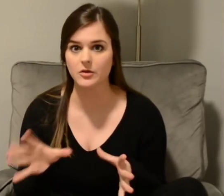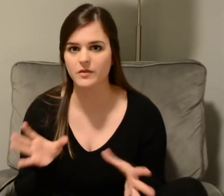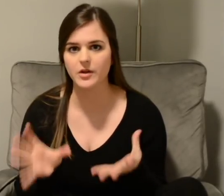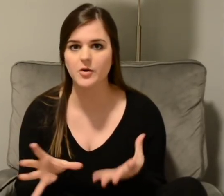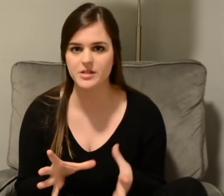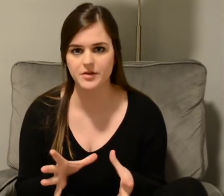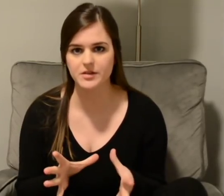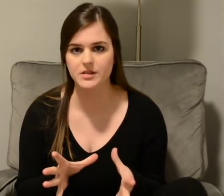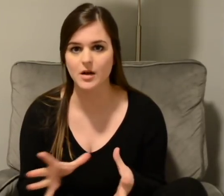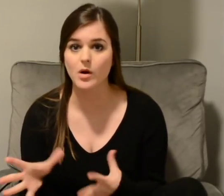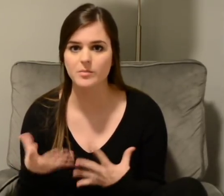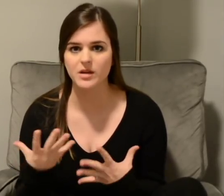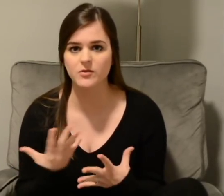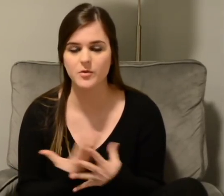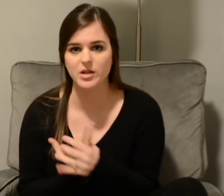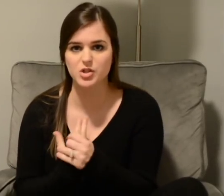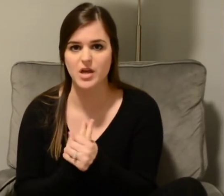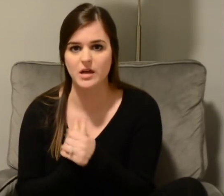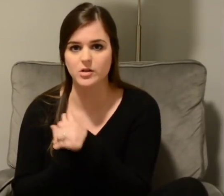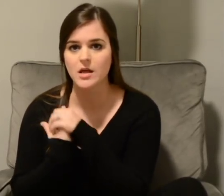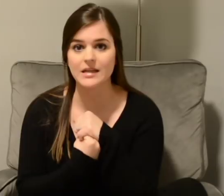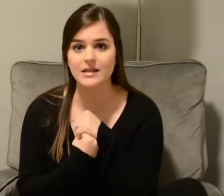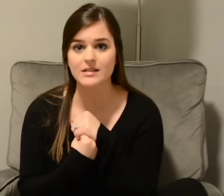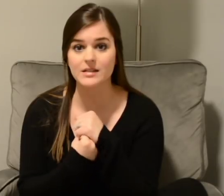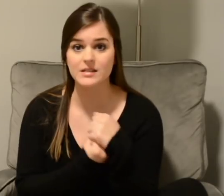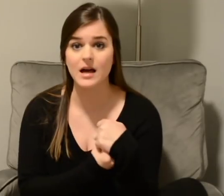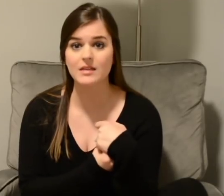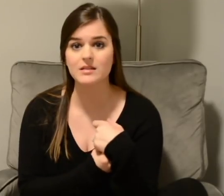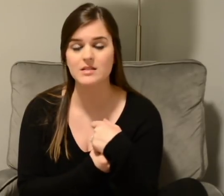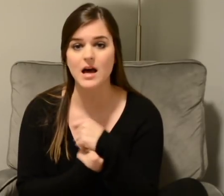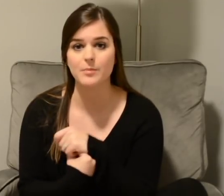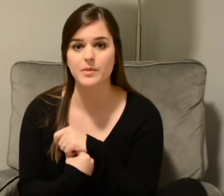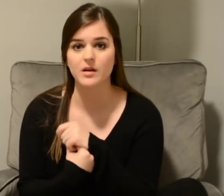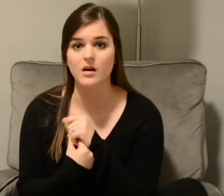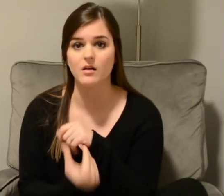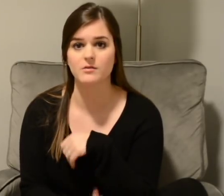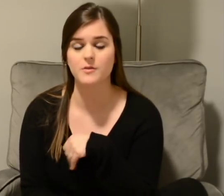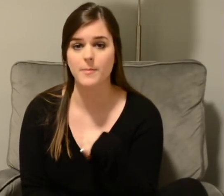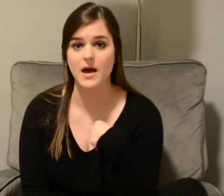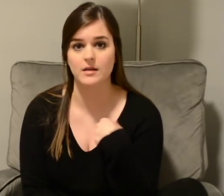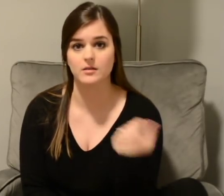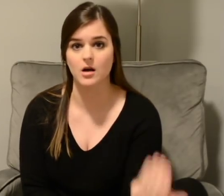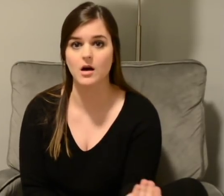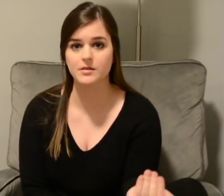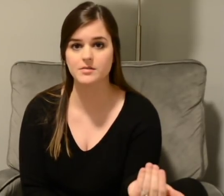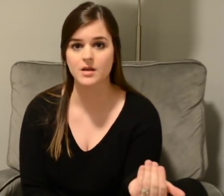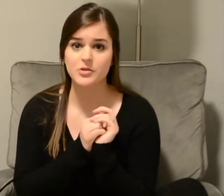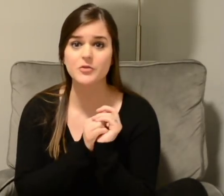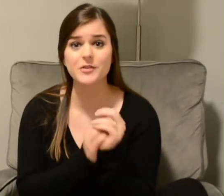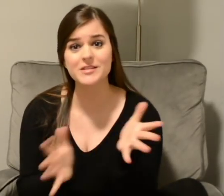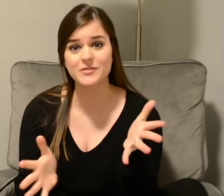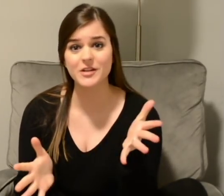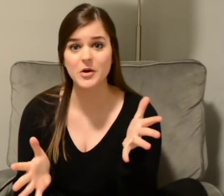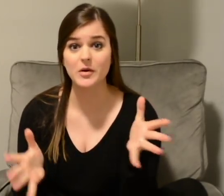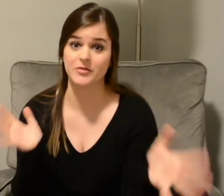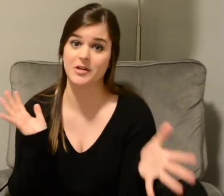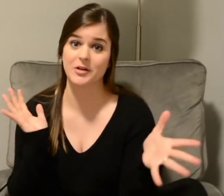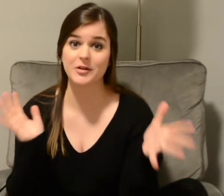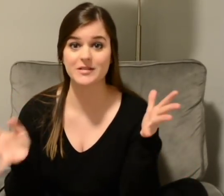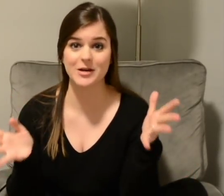video series that I want to make for my channel and it's on the topic of pet loss. So for this video, if you couldn't tell